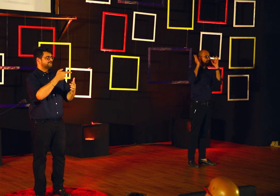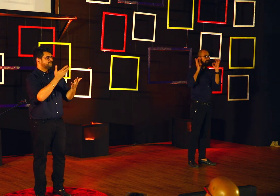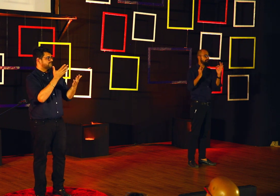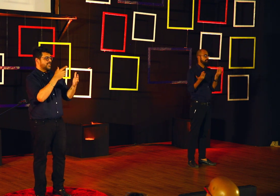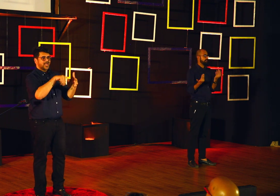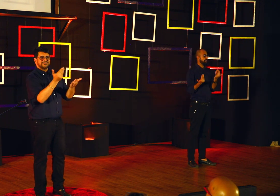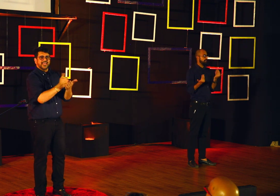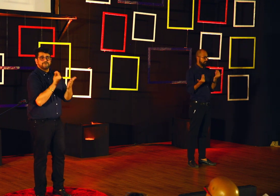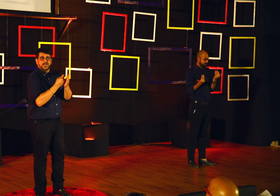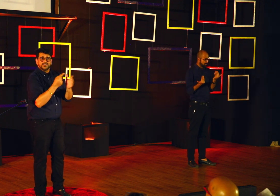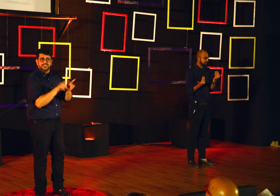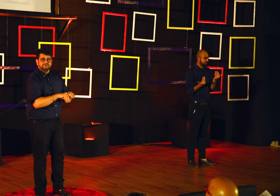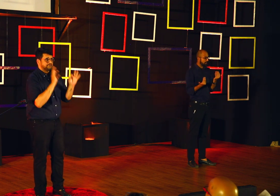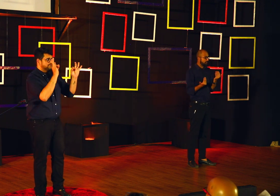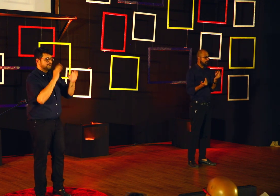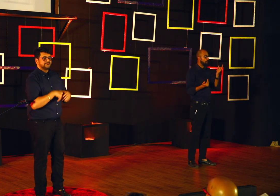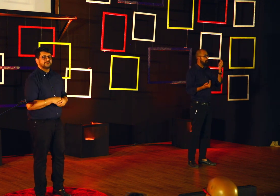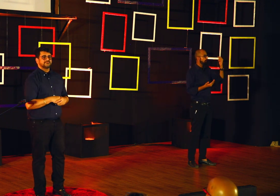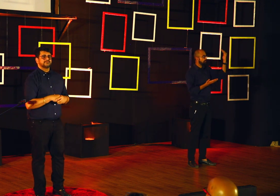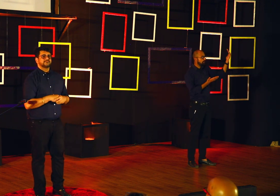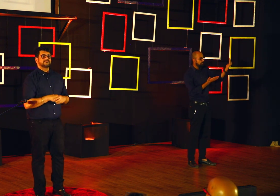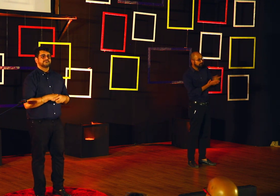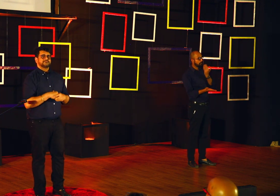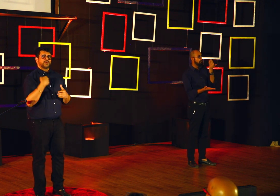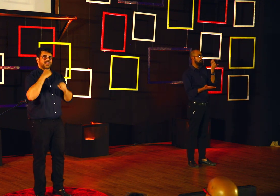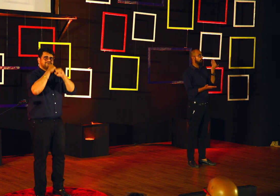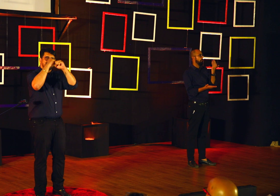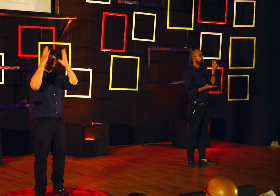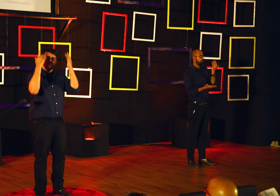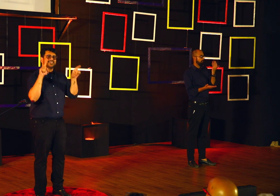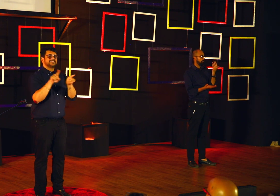provided. And, you know, it is going to be a safe place. We are going to save so much of money.